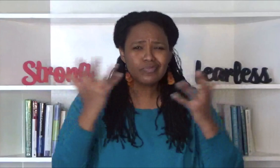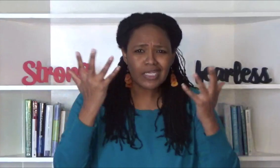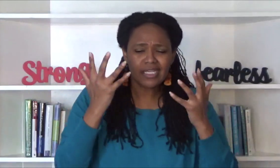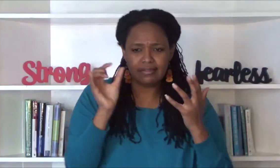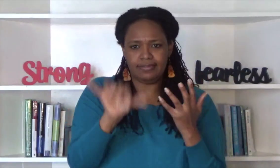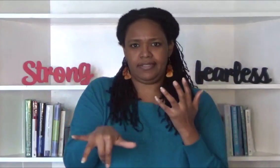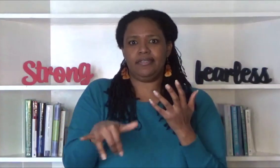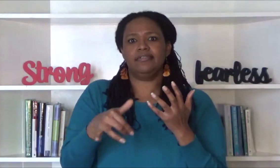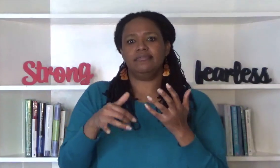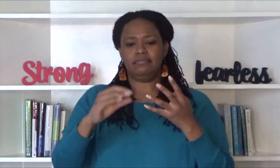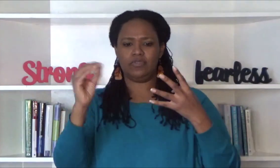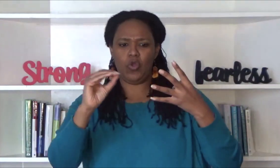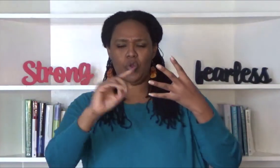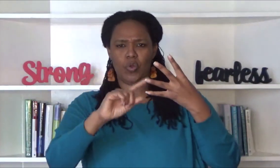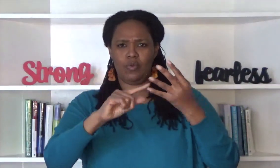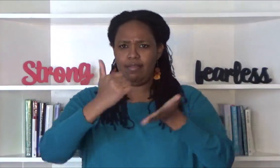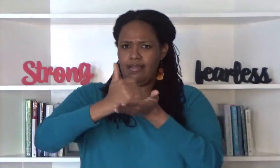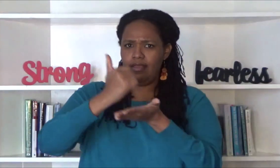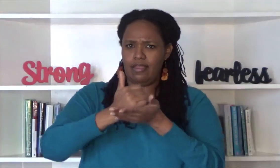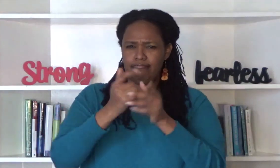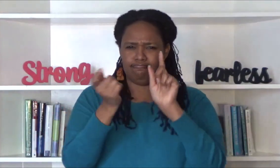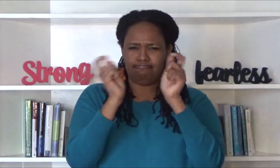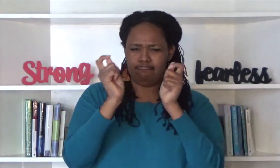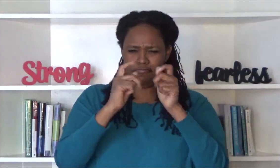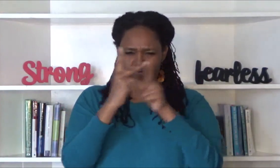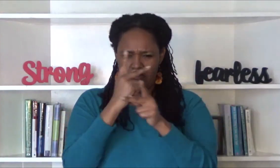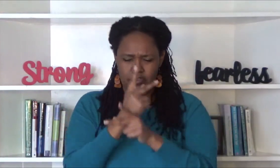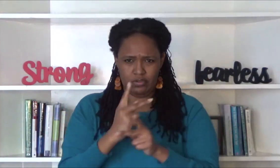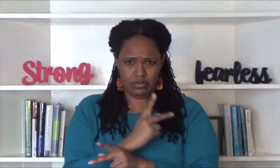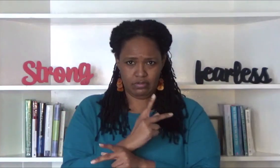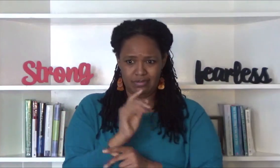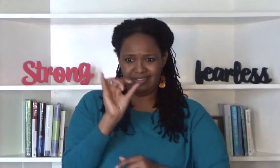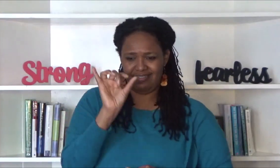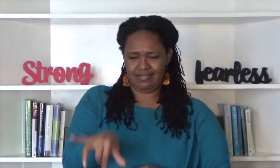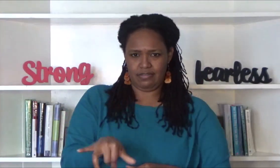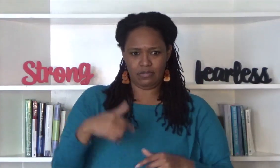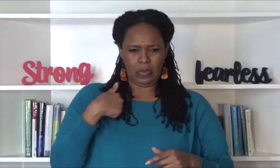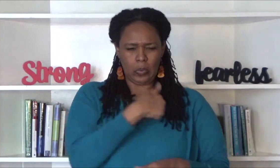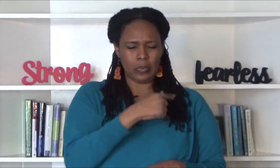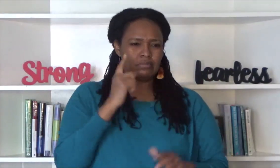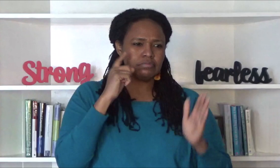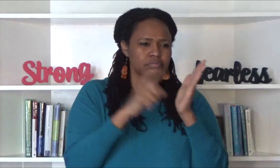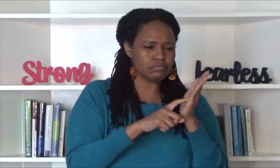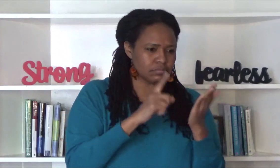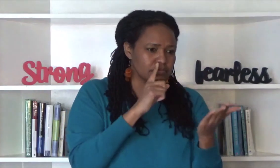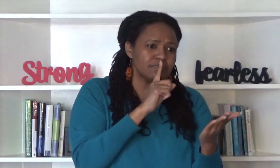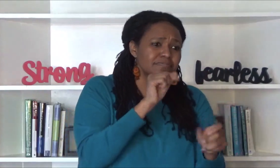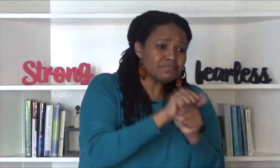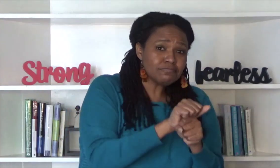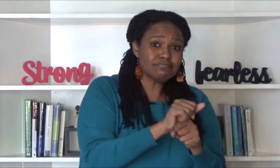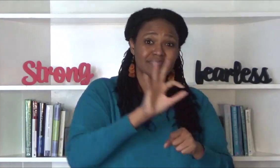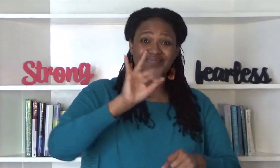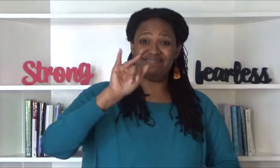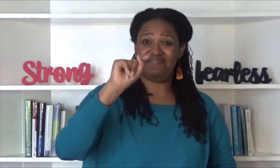checking our thoughts and emotions allows us to separate fact